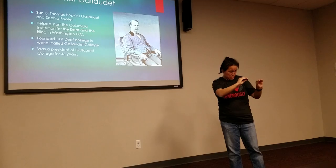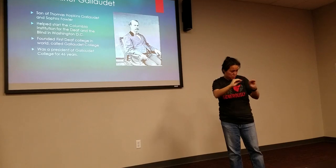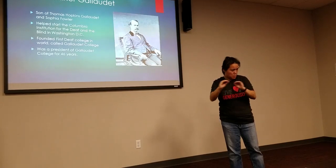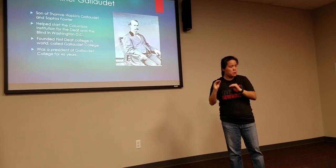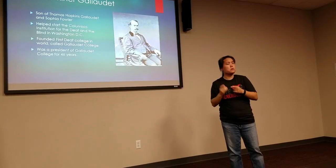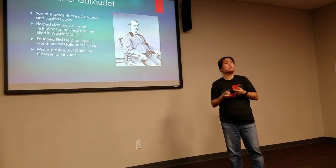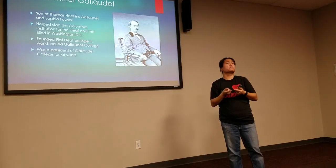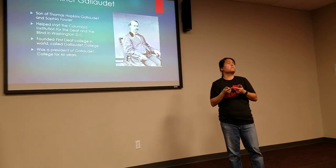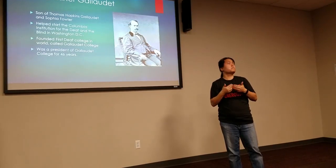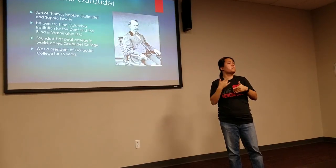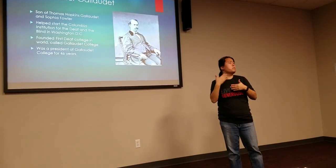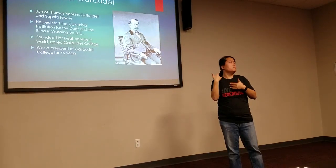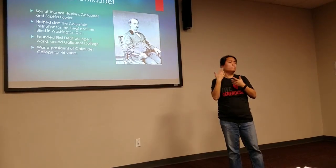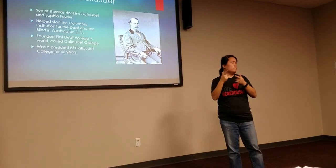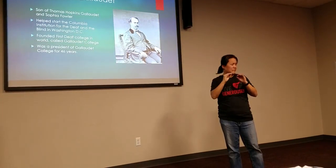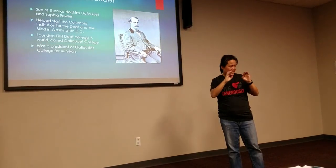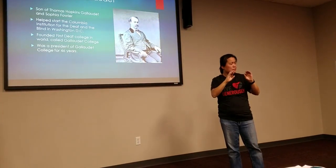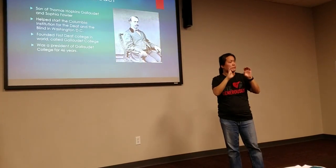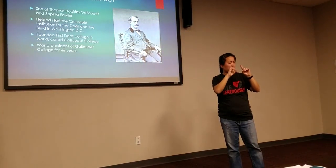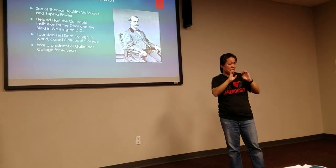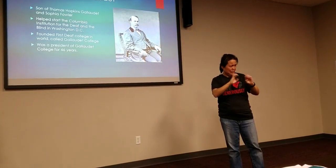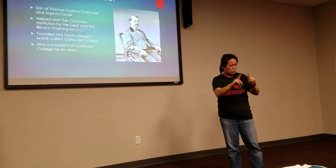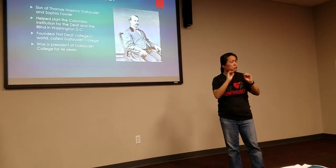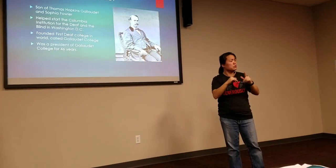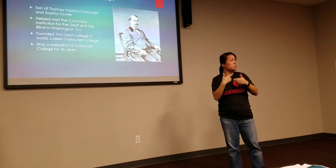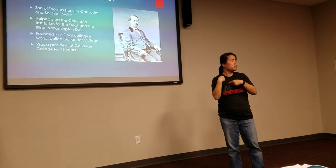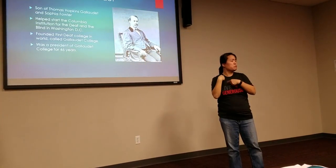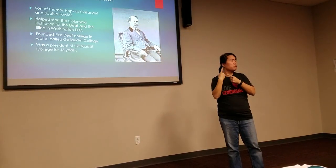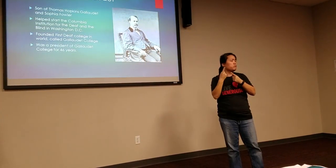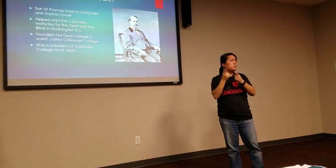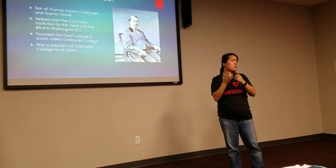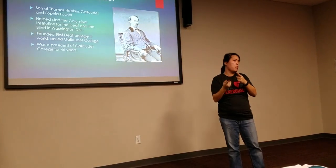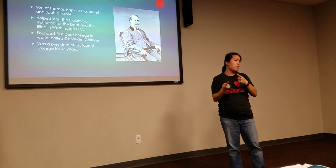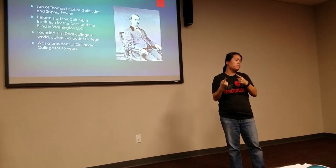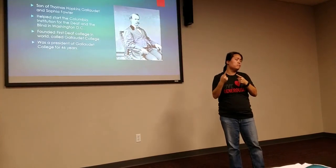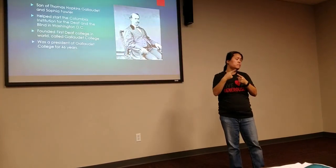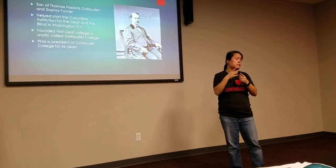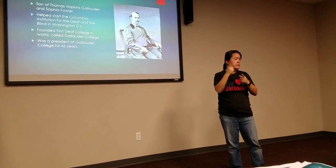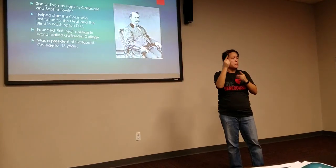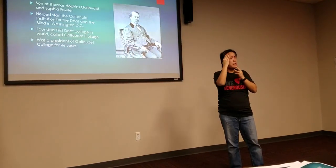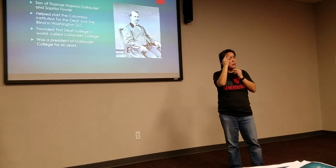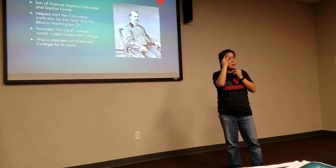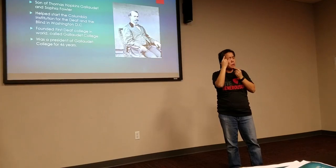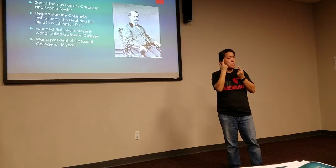He decided to establish the Columbia Institute in Washington, D.C. for Deaf children.